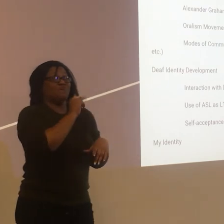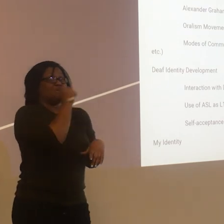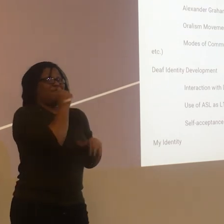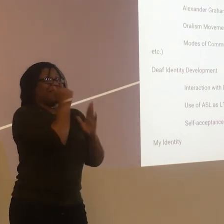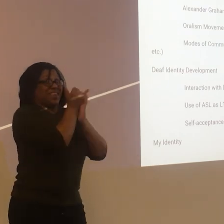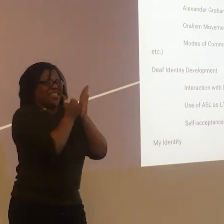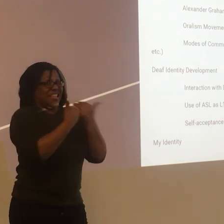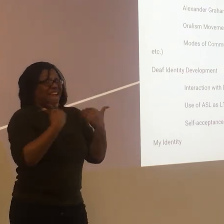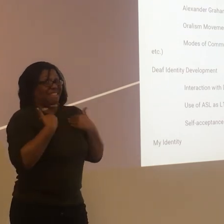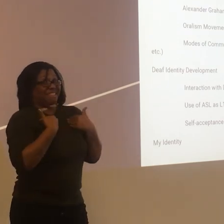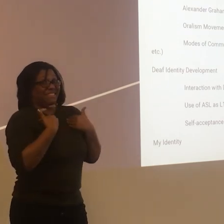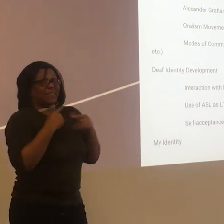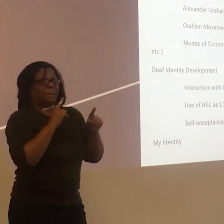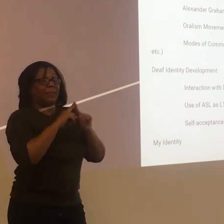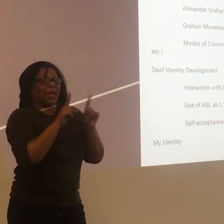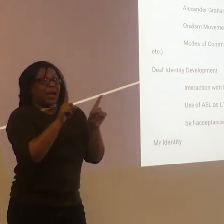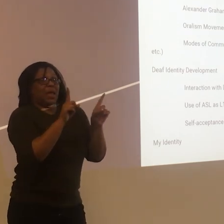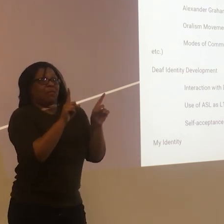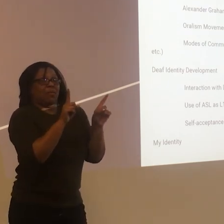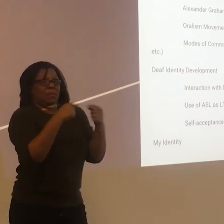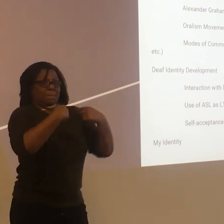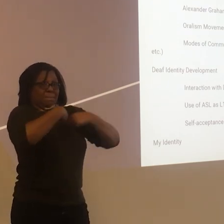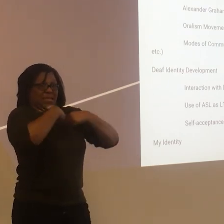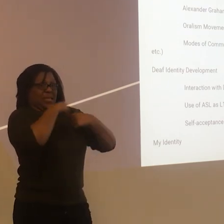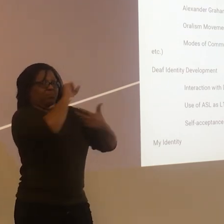listing off, these are some of the two that are on our list as well.